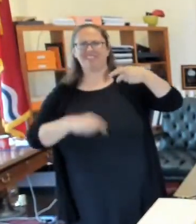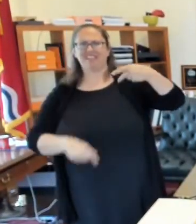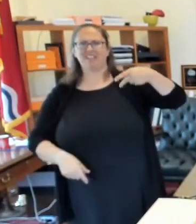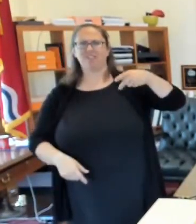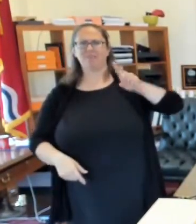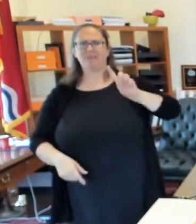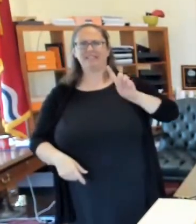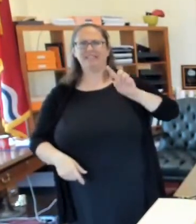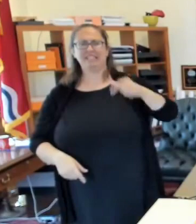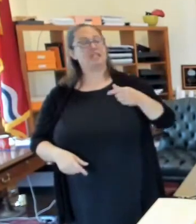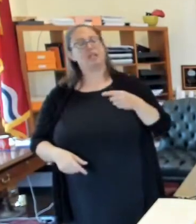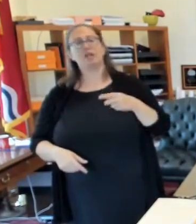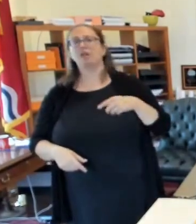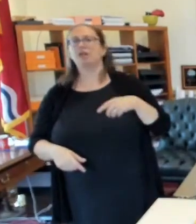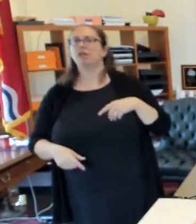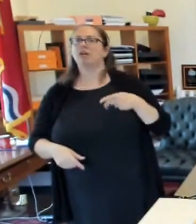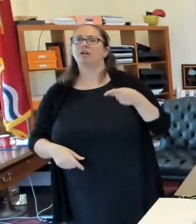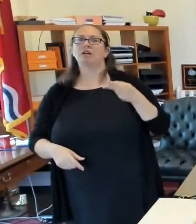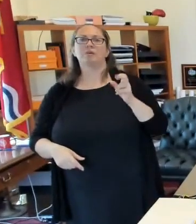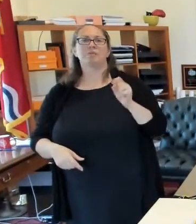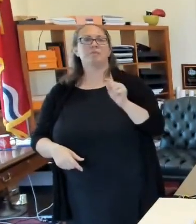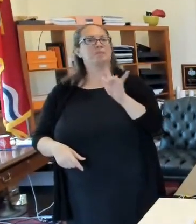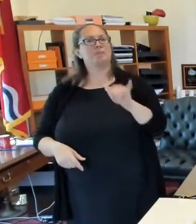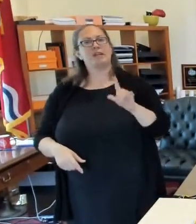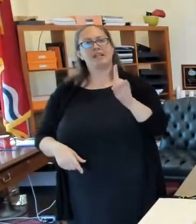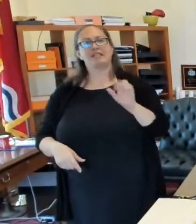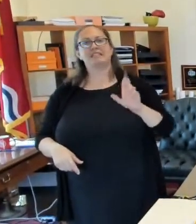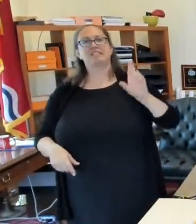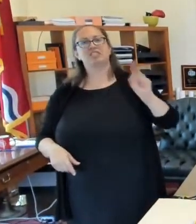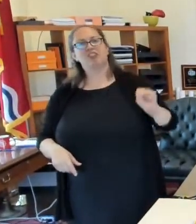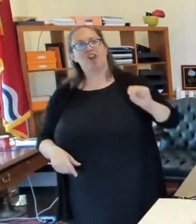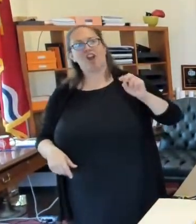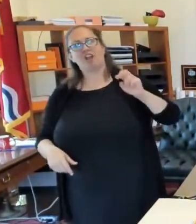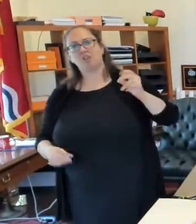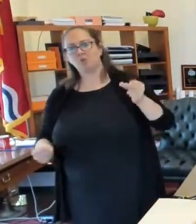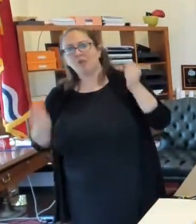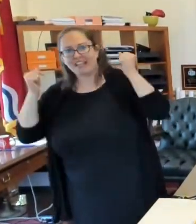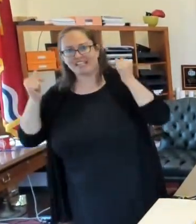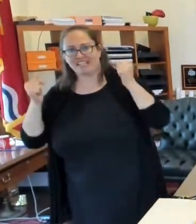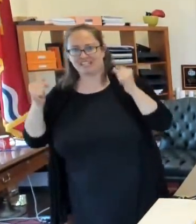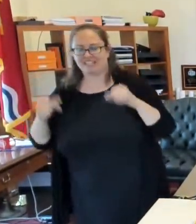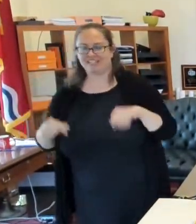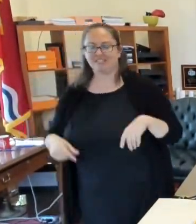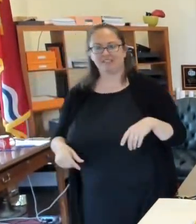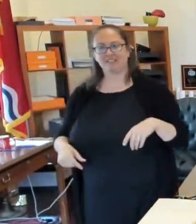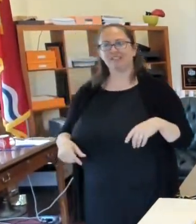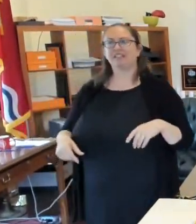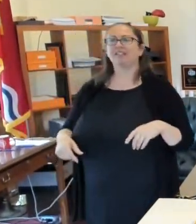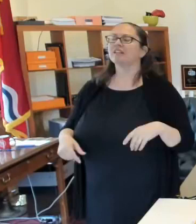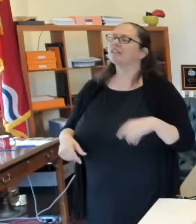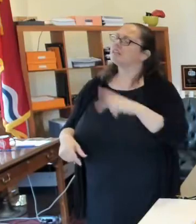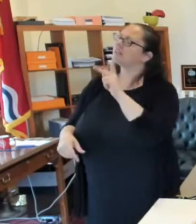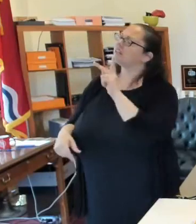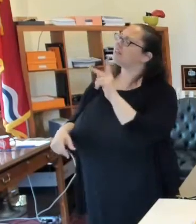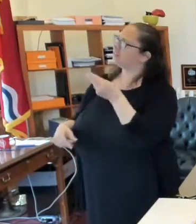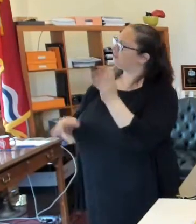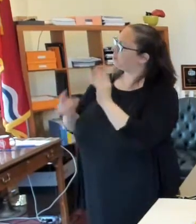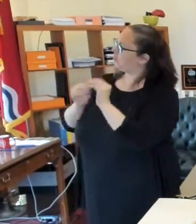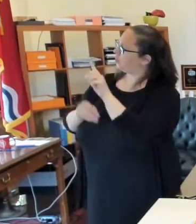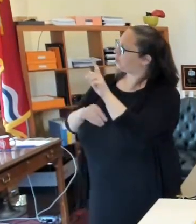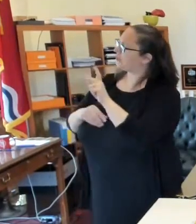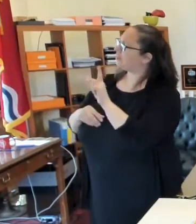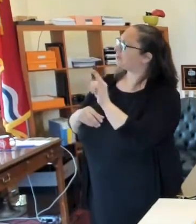Get it in pretty darn quick. PDQ. A couple other questions while we still have time there. Kyle is watching and asked,